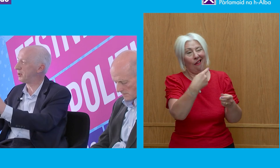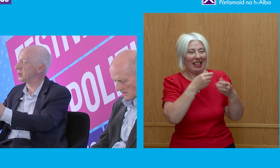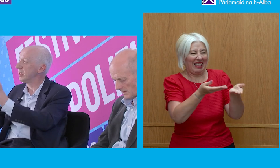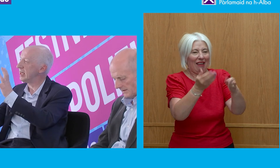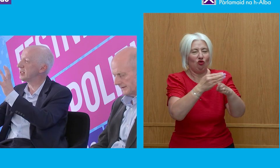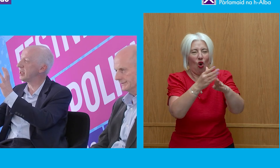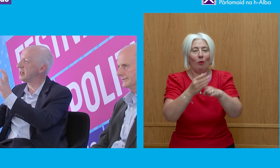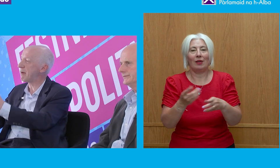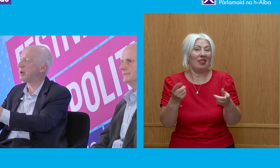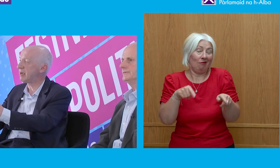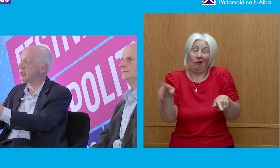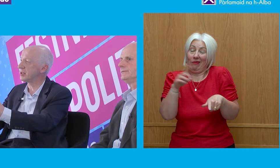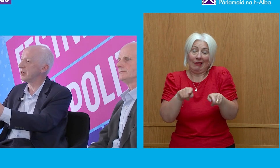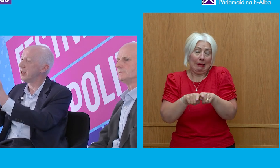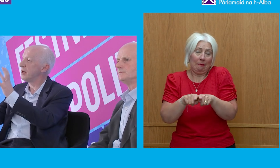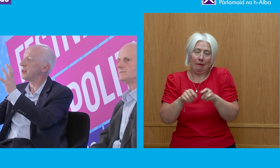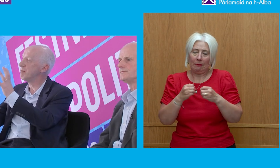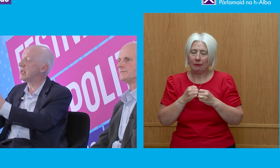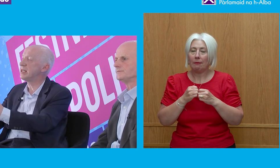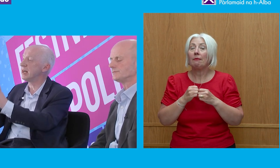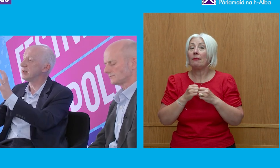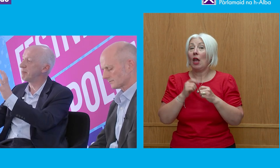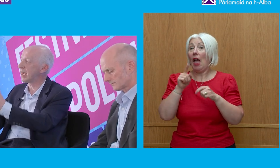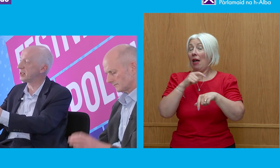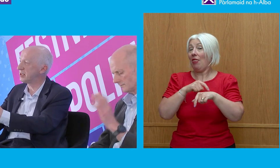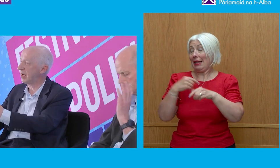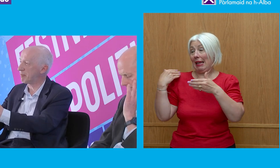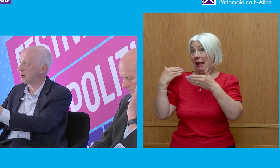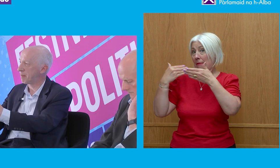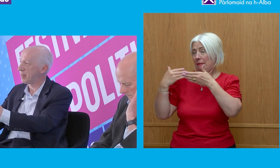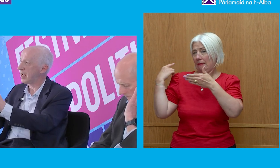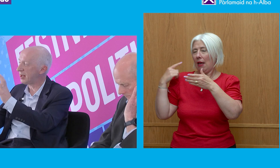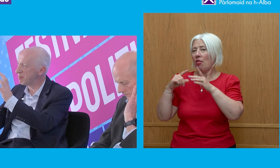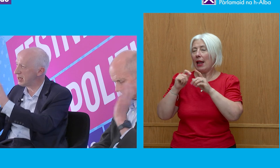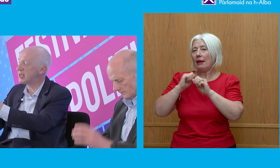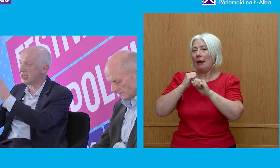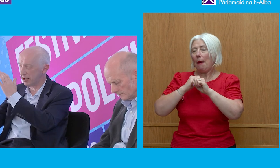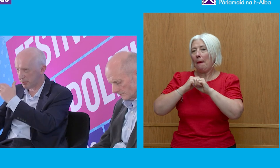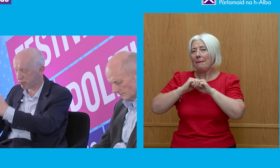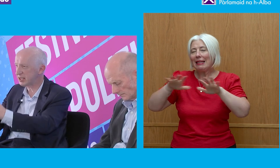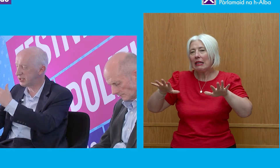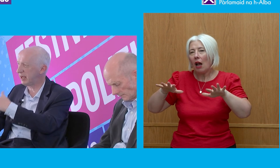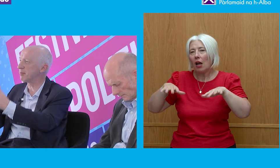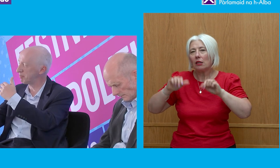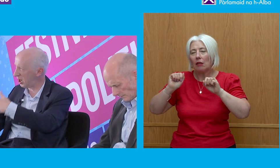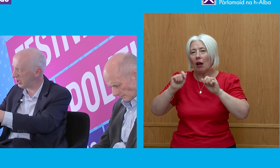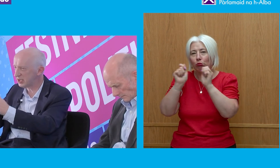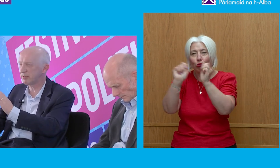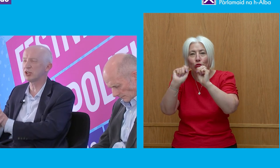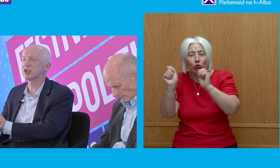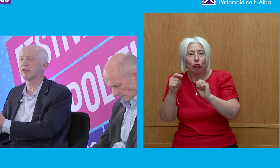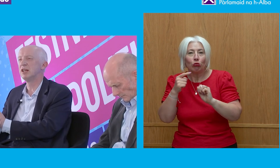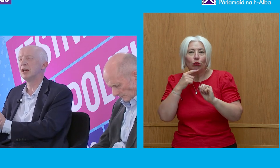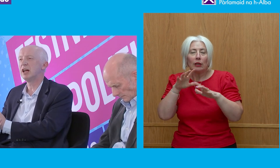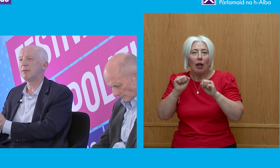what happened is that, in that period, the media began to develop. And the media, the press, developed, partly